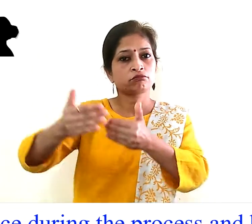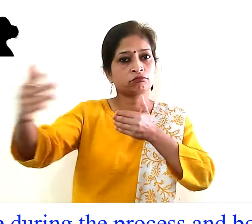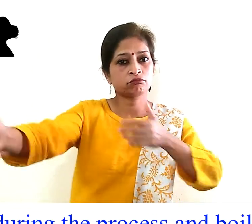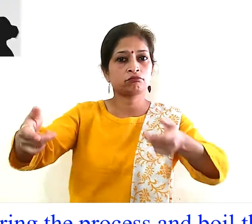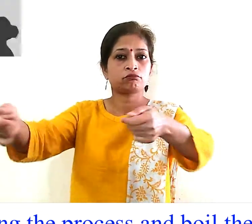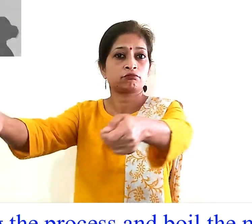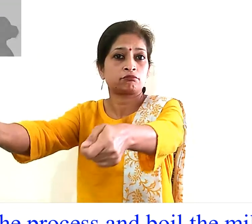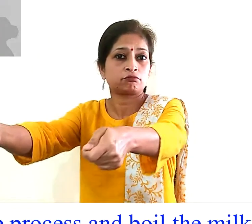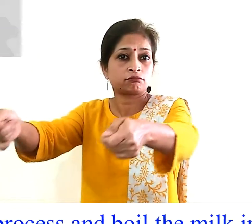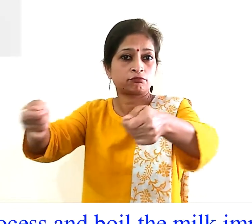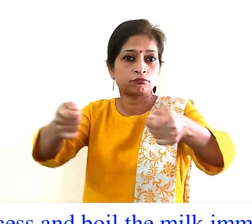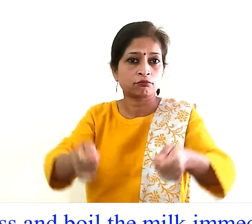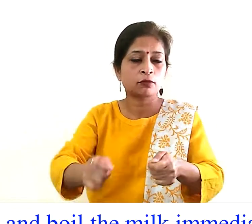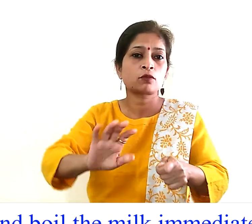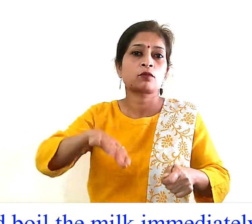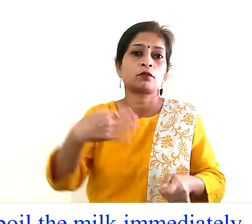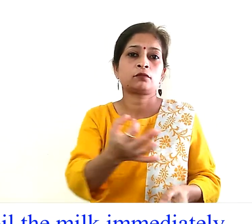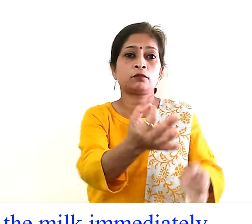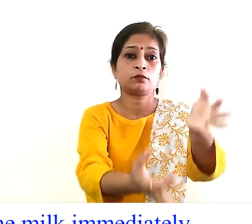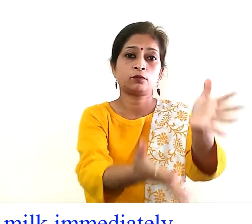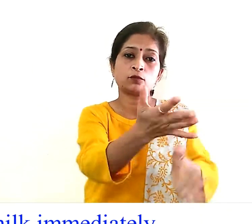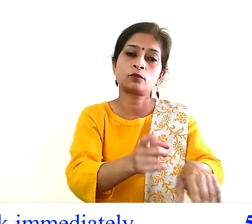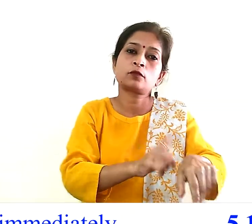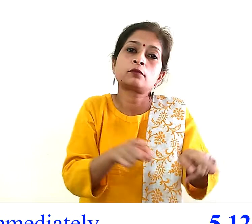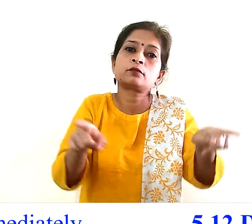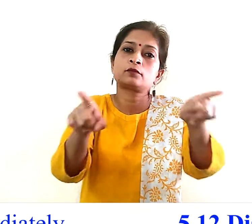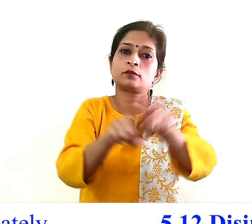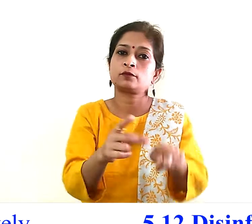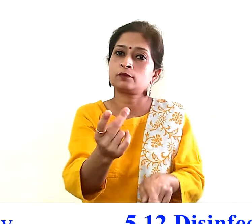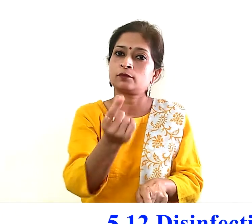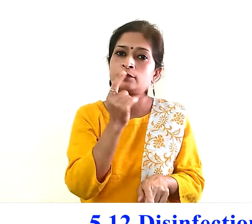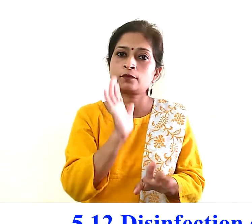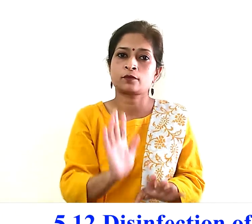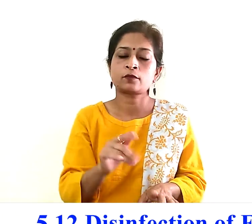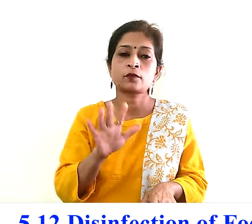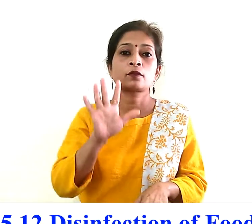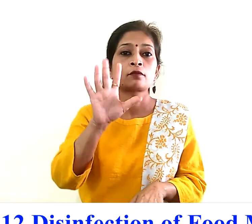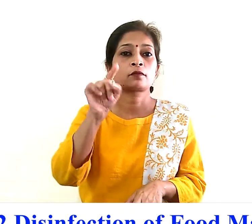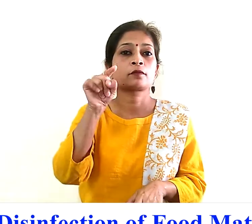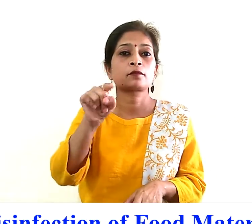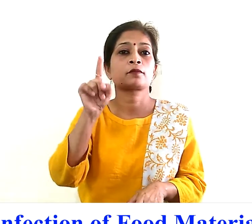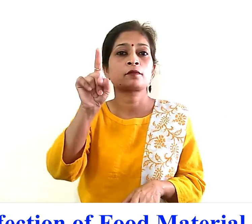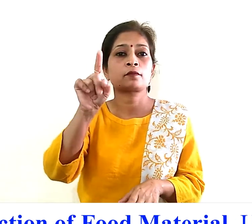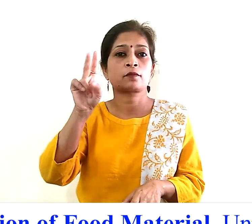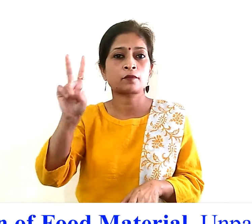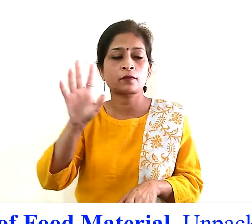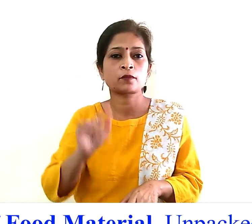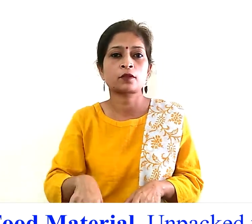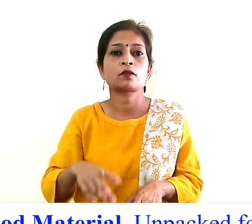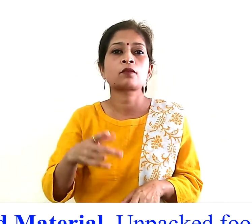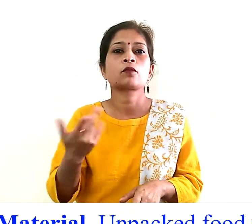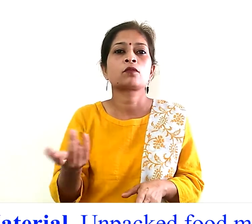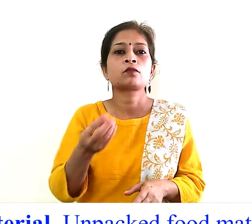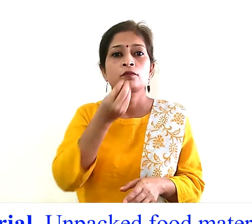during the process and boil the milk immediately 5.12 disinfection of food material